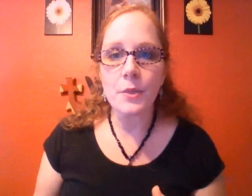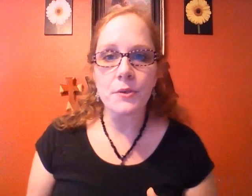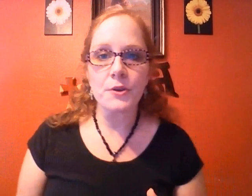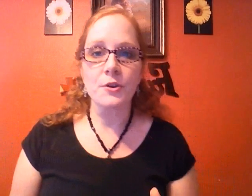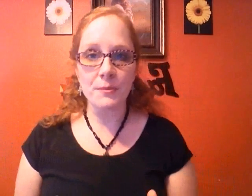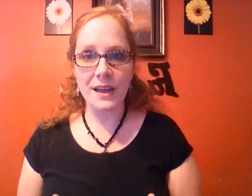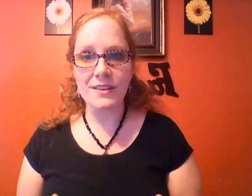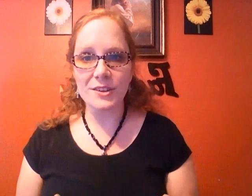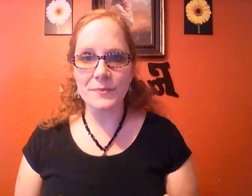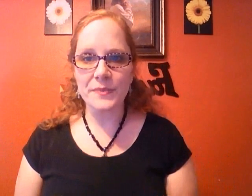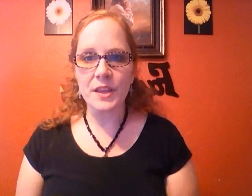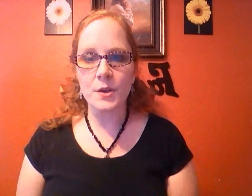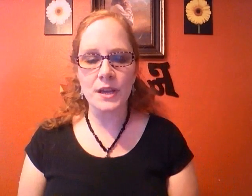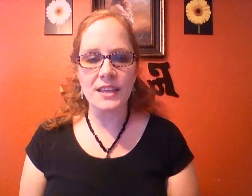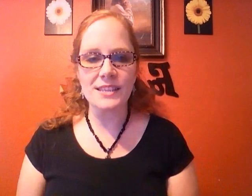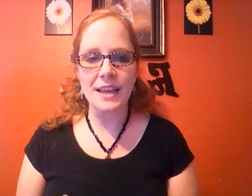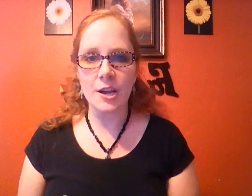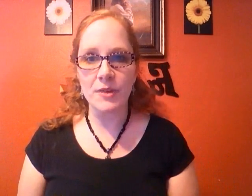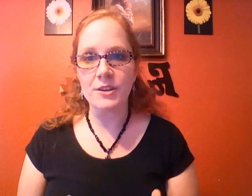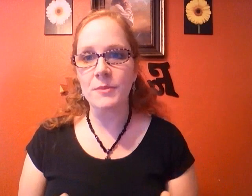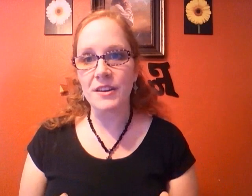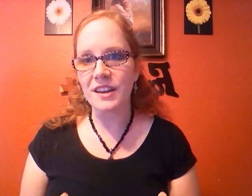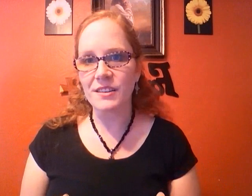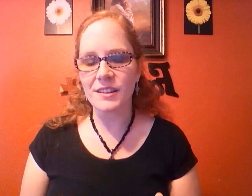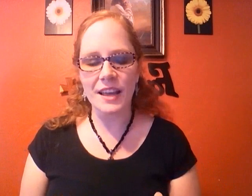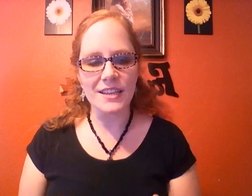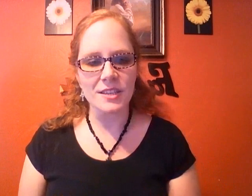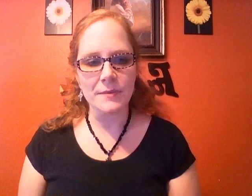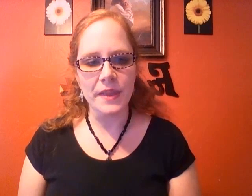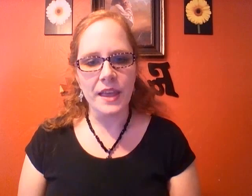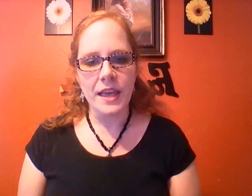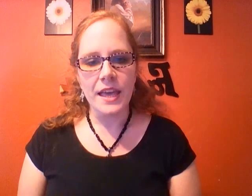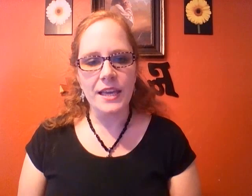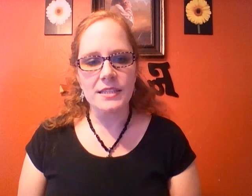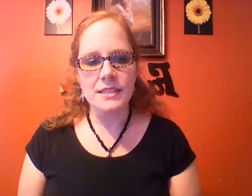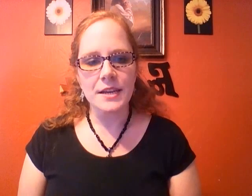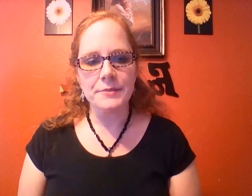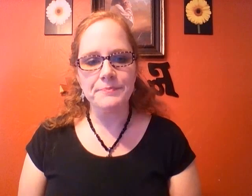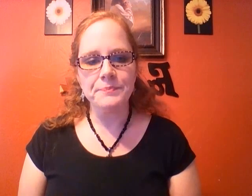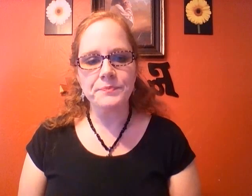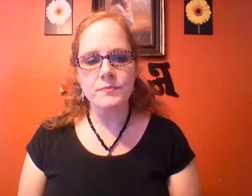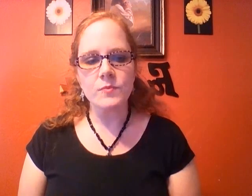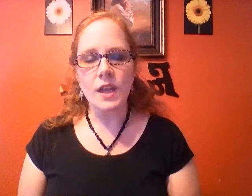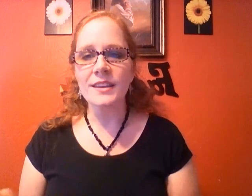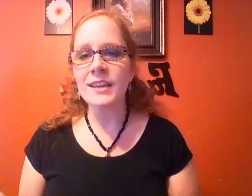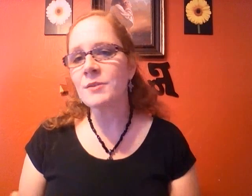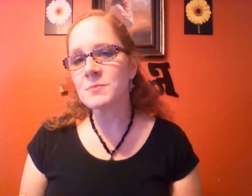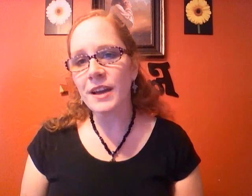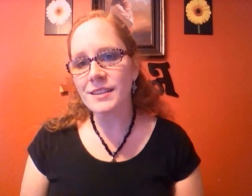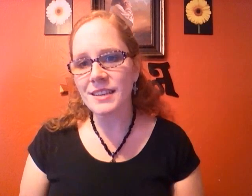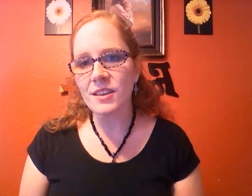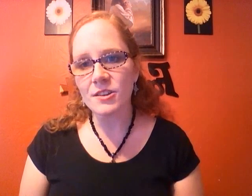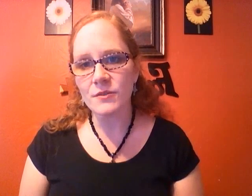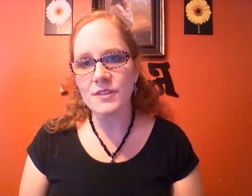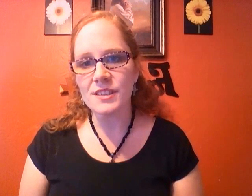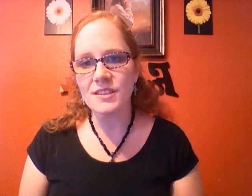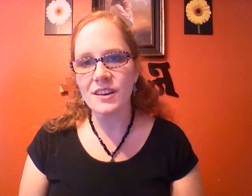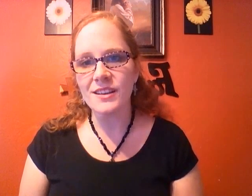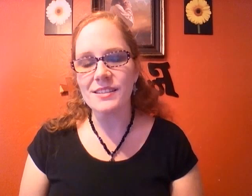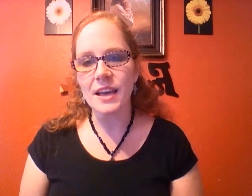through my uncle who is a chiropractor my great-uncle actually and and he was practicing dr. Versandall's